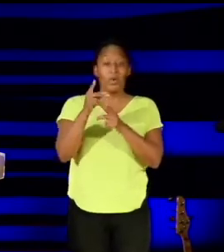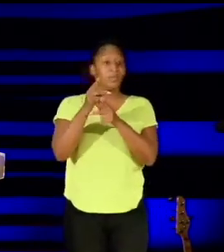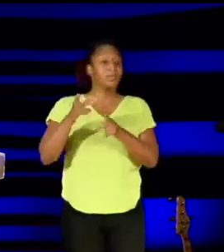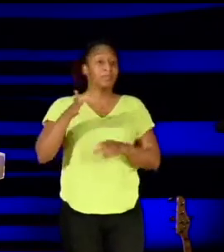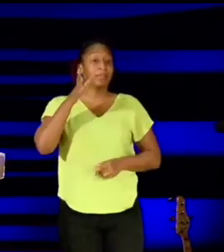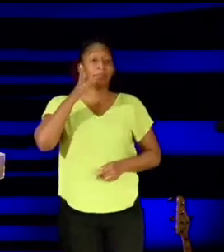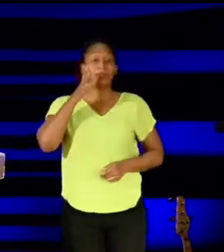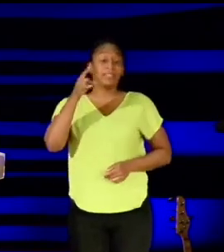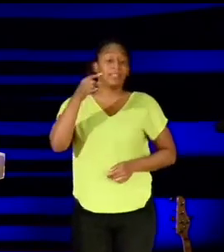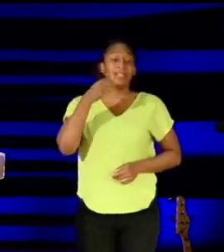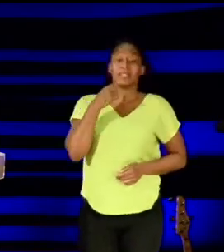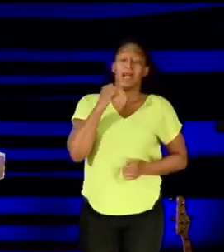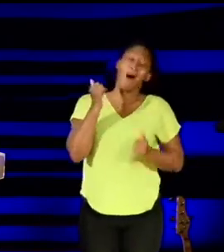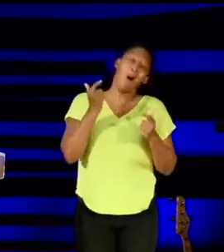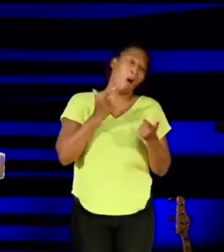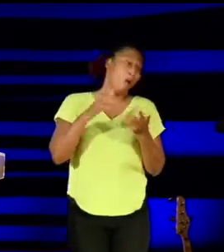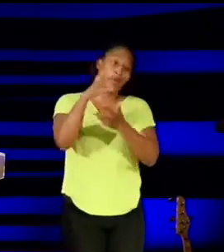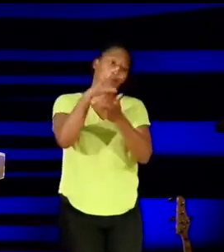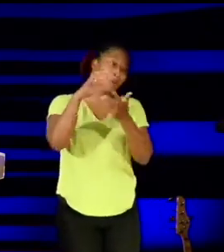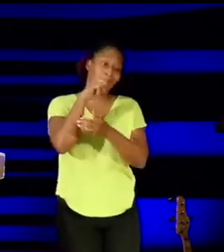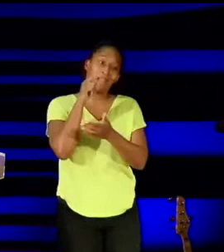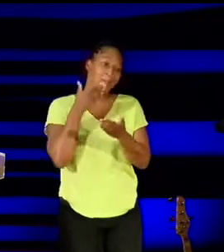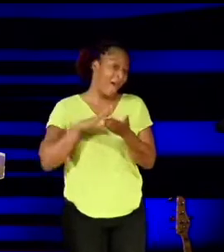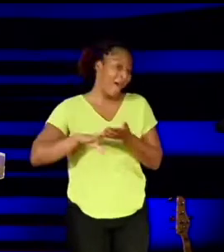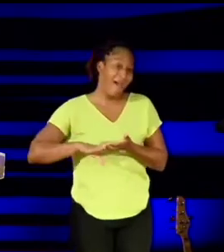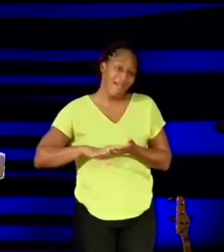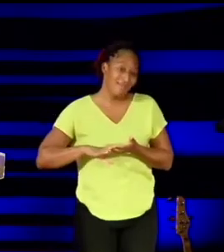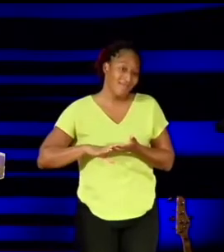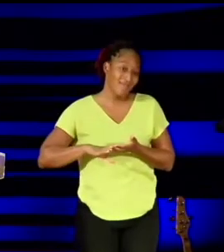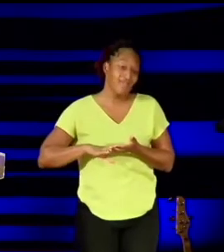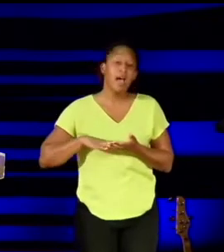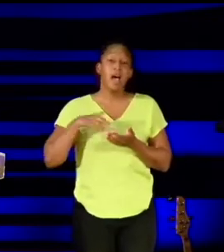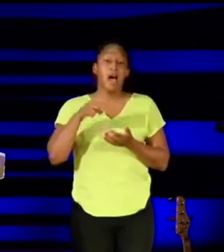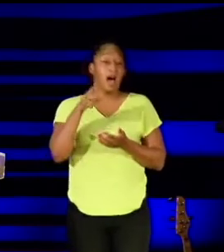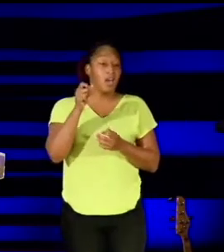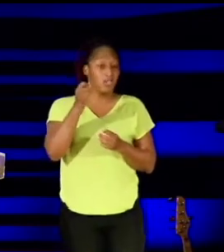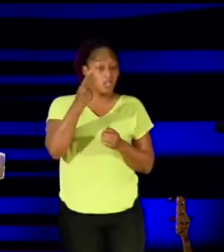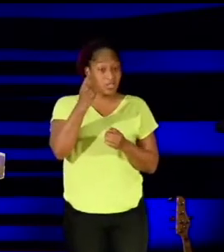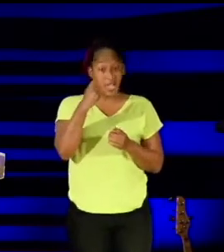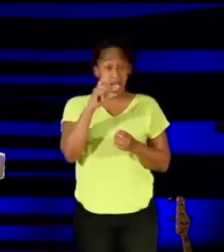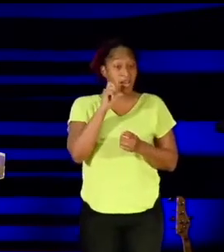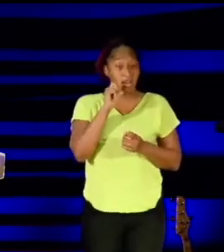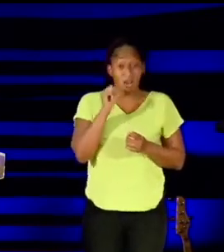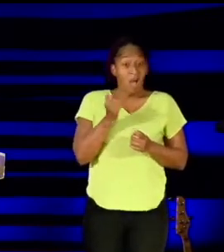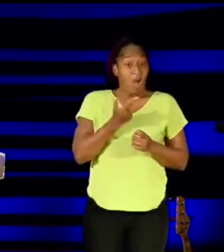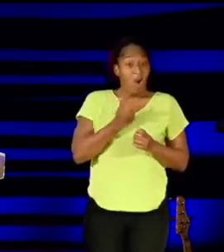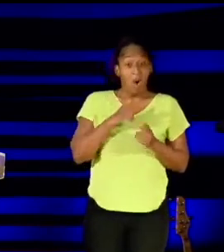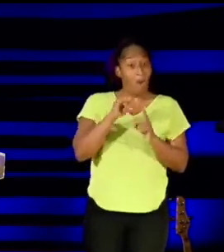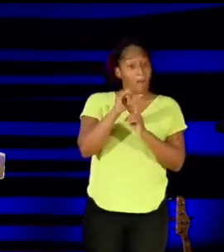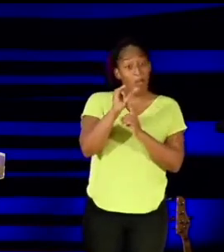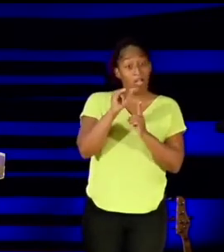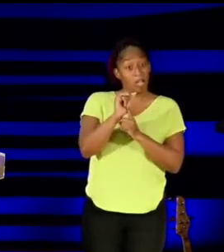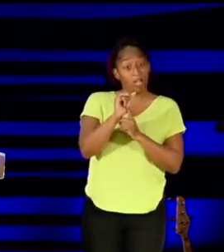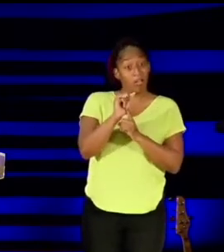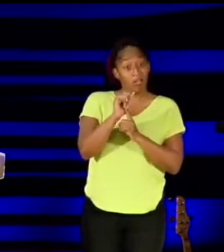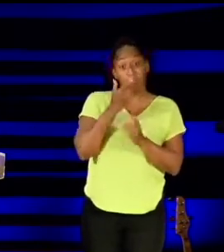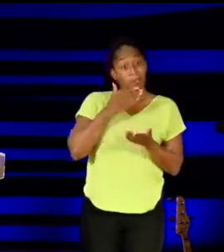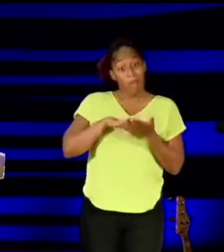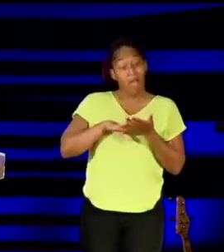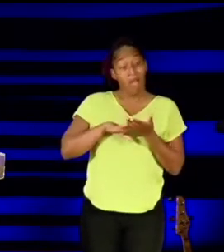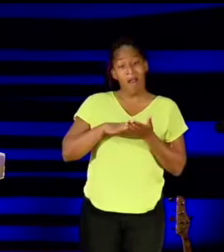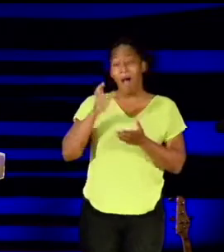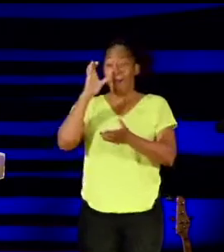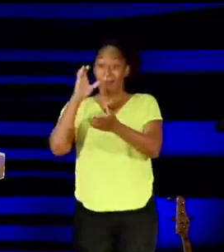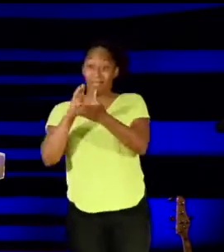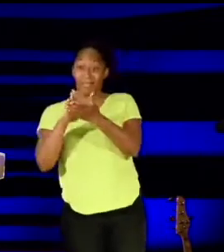all storms aren't bad. And I submit to you today that all bullies aren't bad. Because a bully and believer is necessary